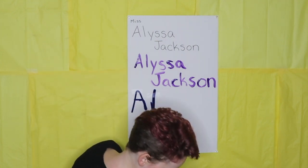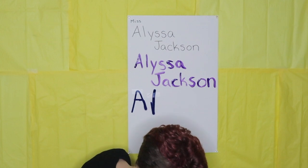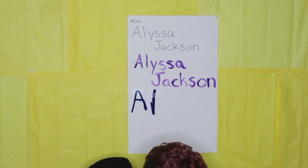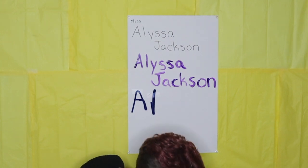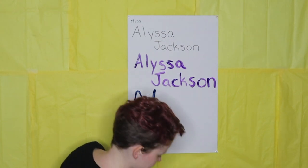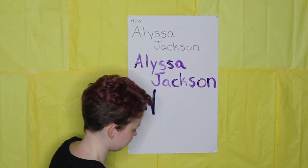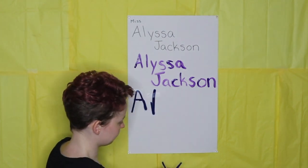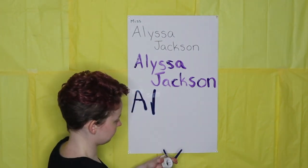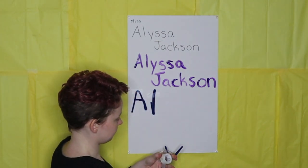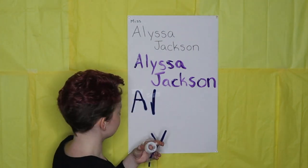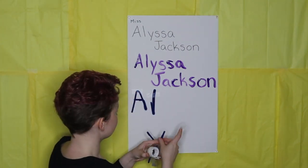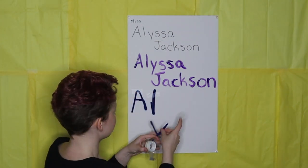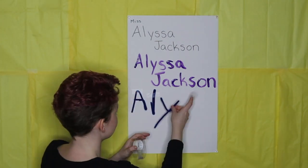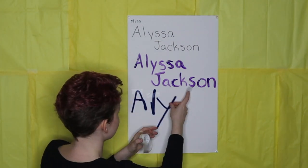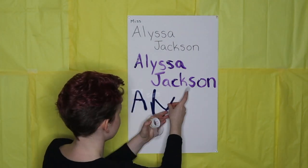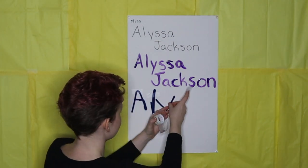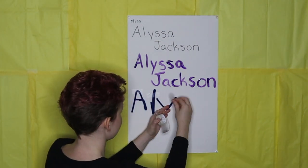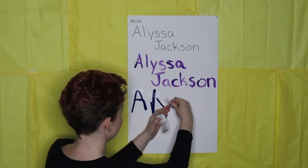Like Seth. CTV. Your Yes!